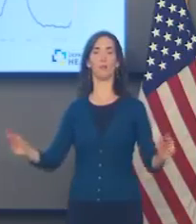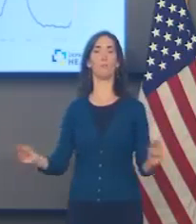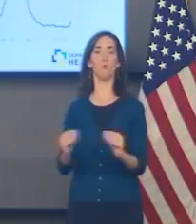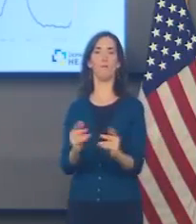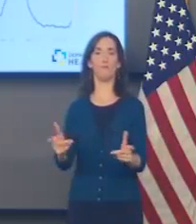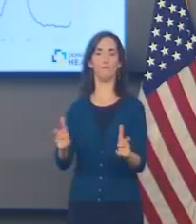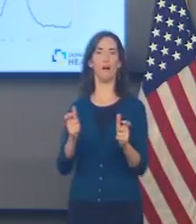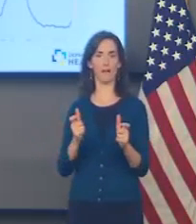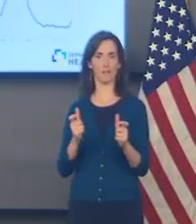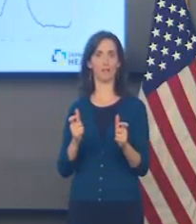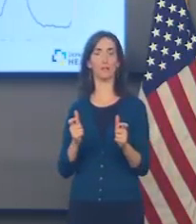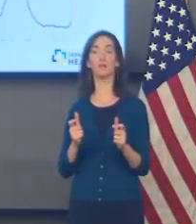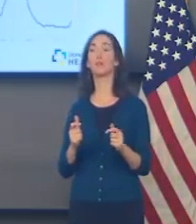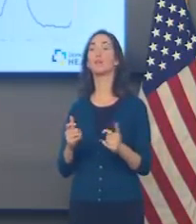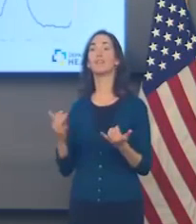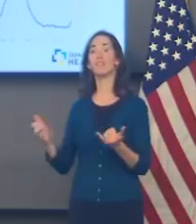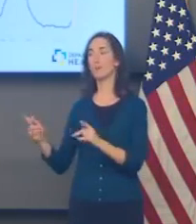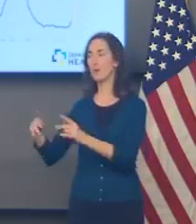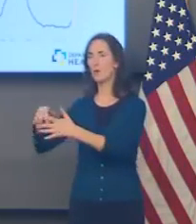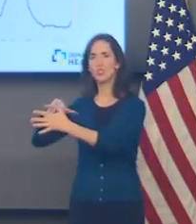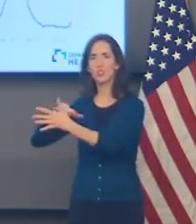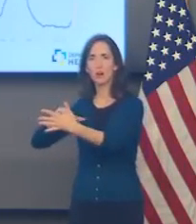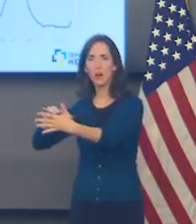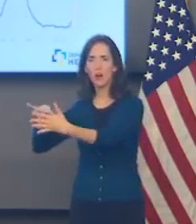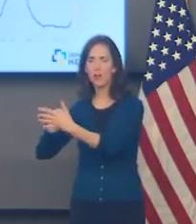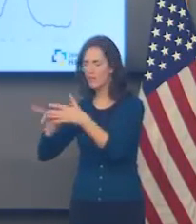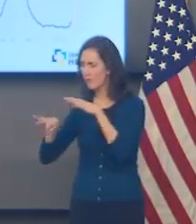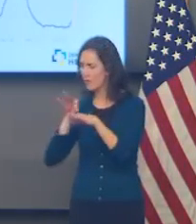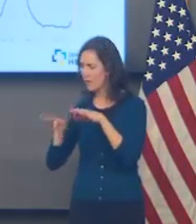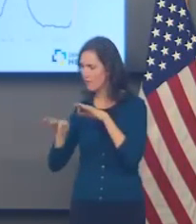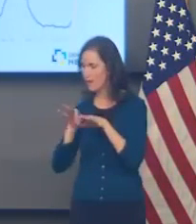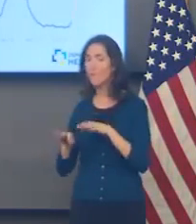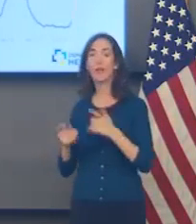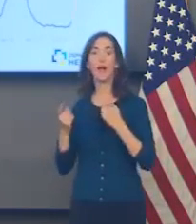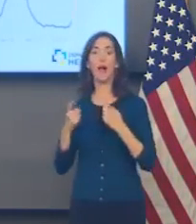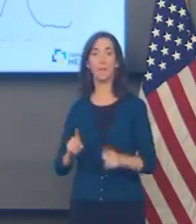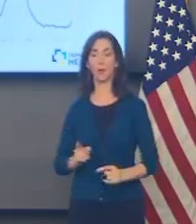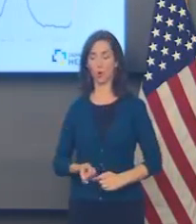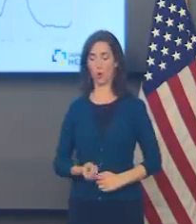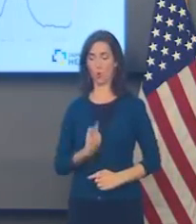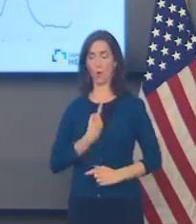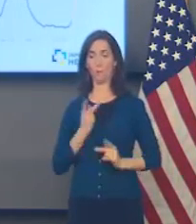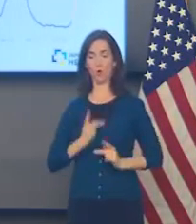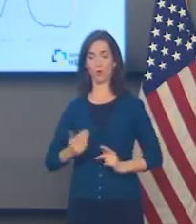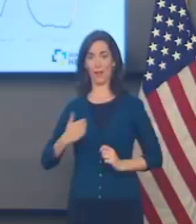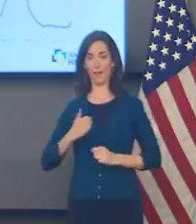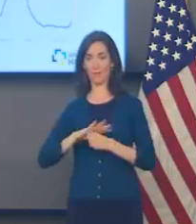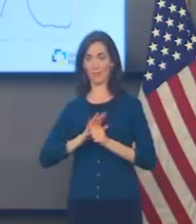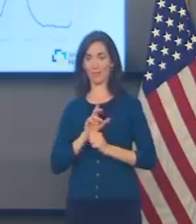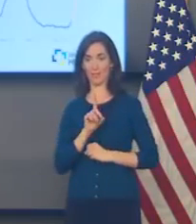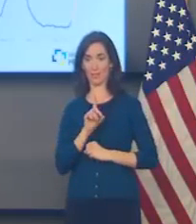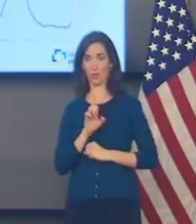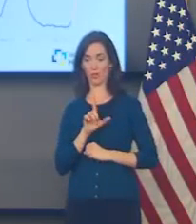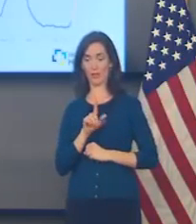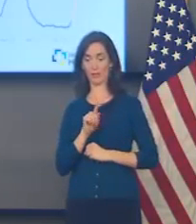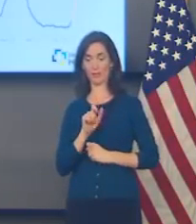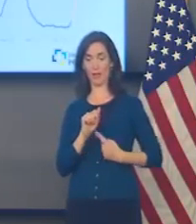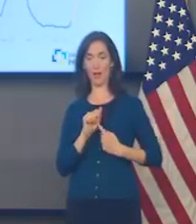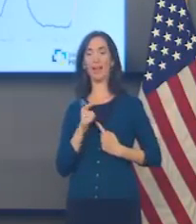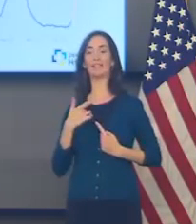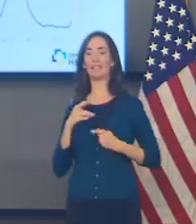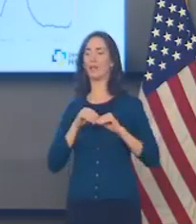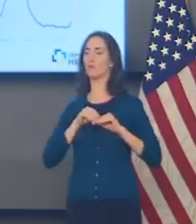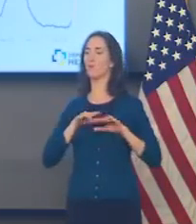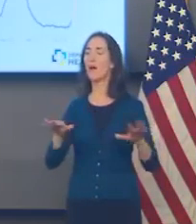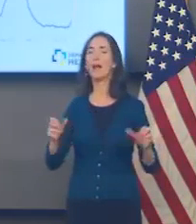and the preliminary data coming out now suggests that one person infected with Delta will then infect an average of